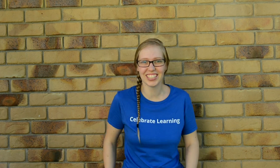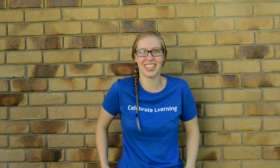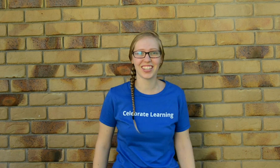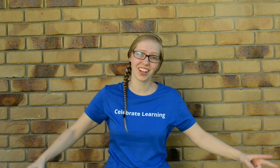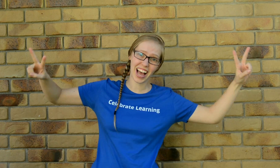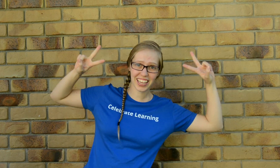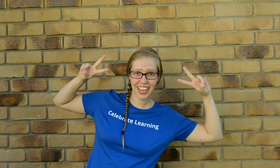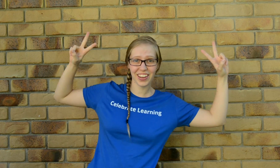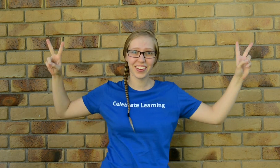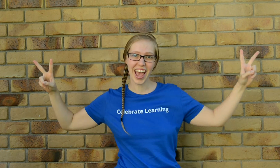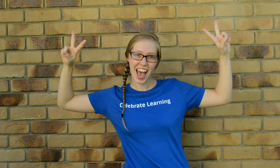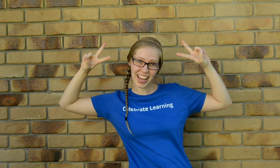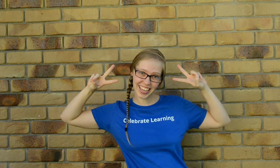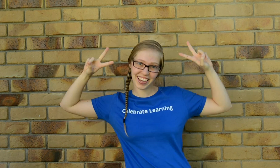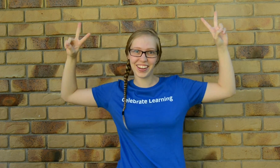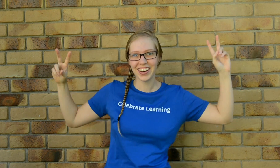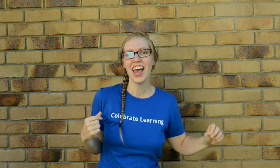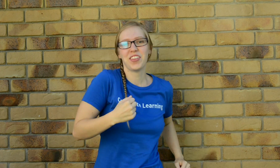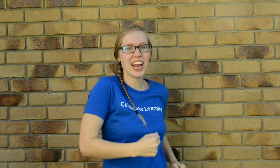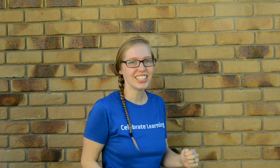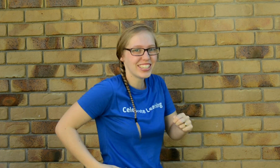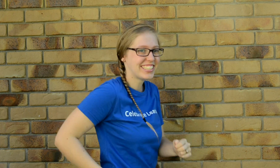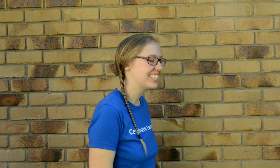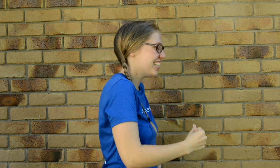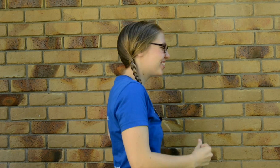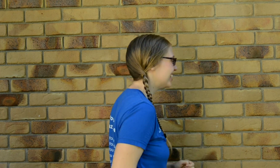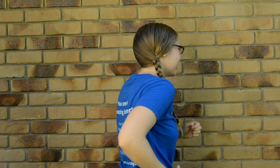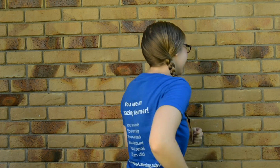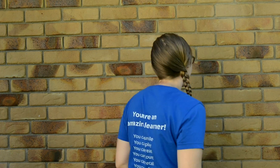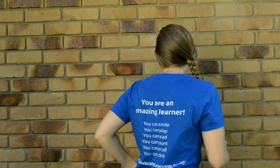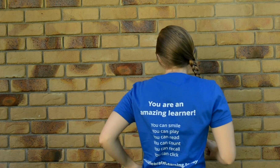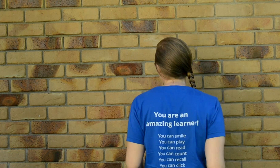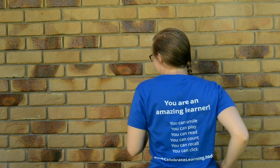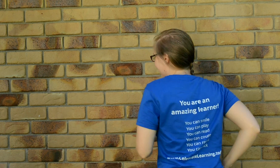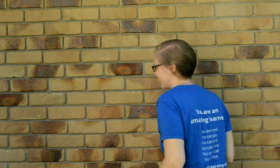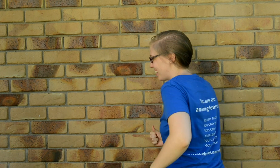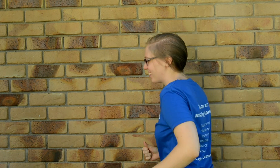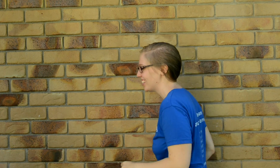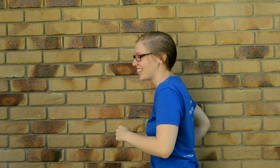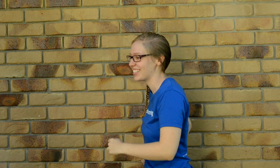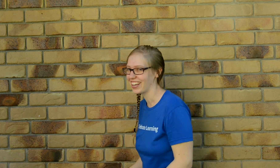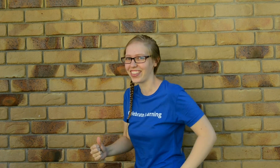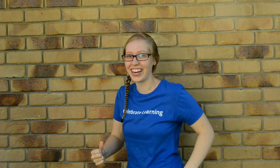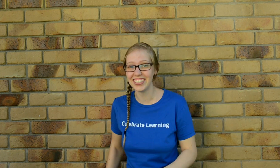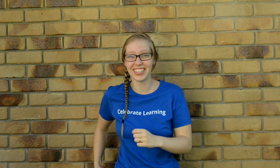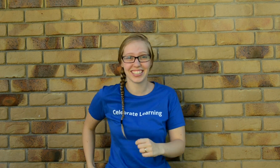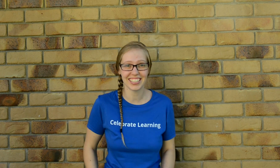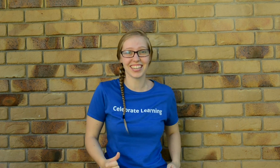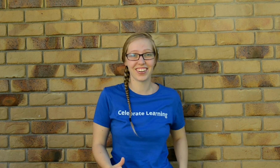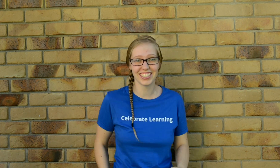in a circle! Acute! Acute! 360 degrees in a circle! 360 degrees in a circle! 360 degrees